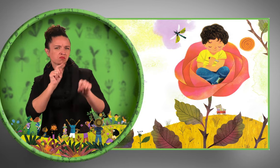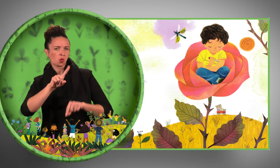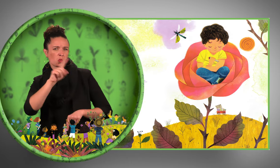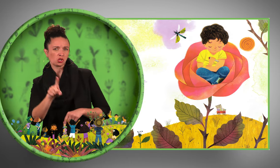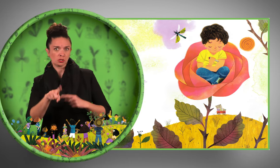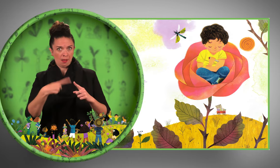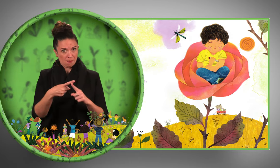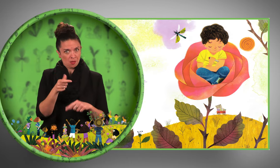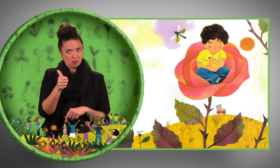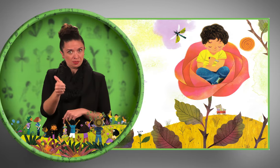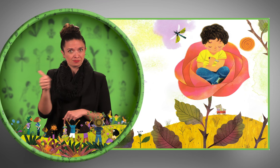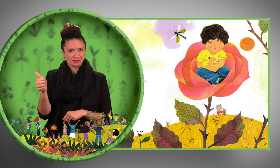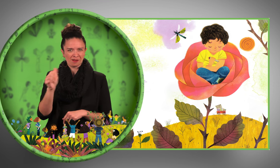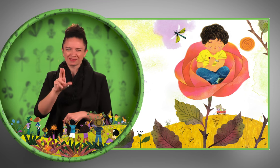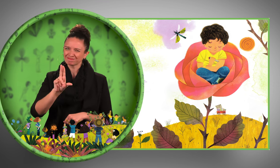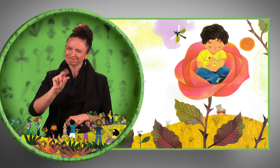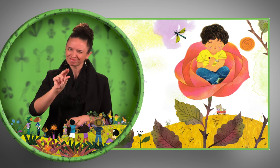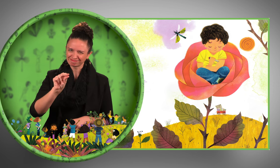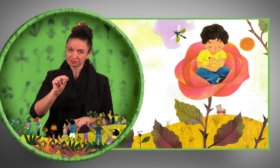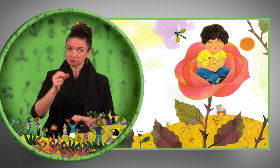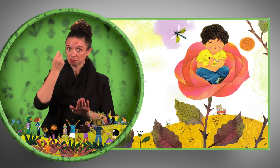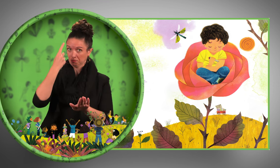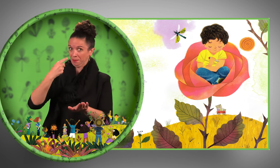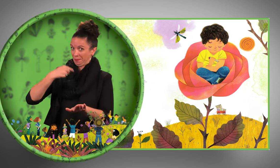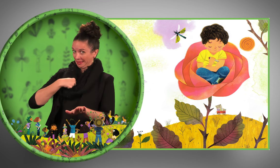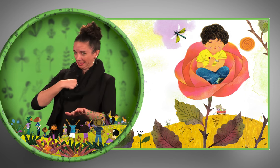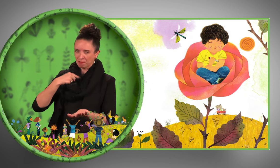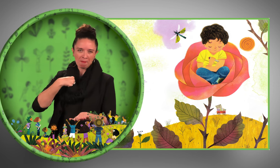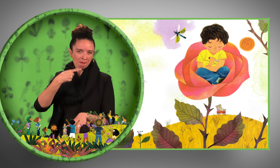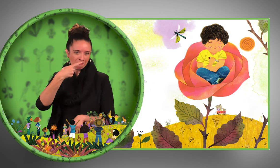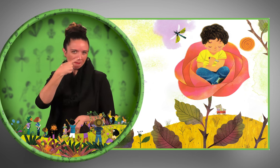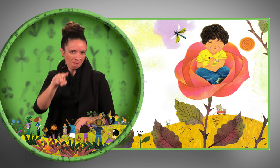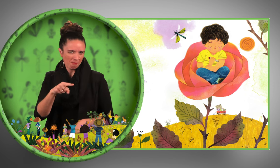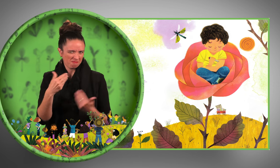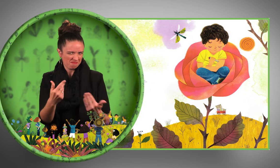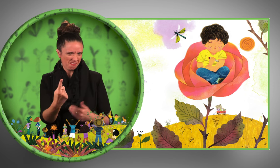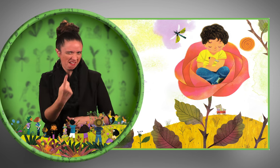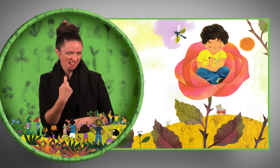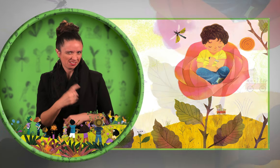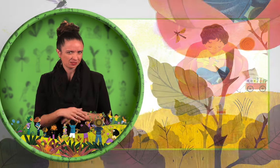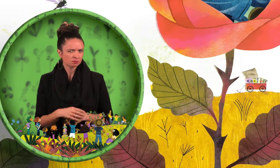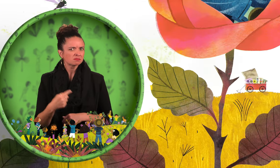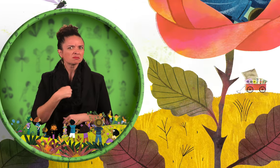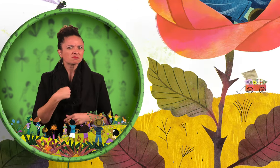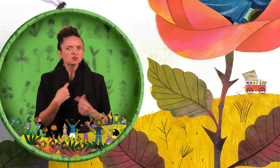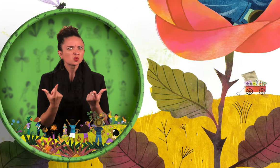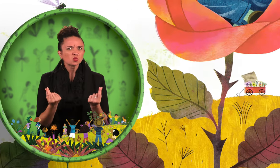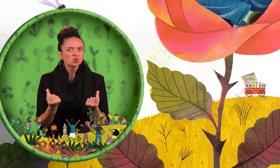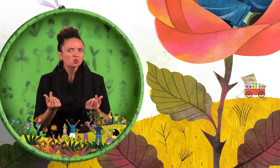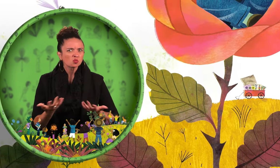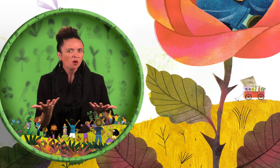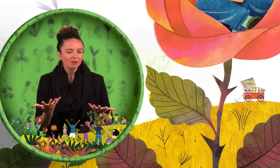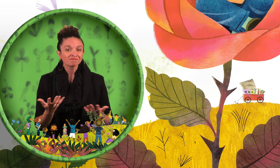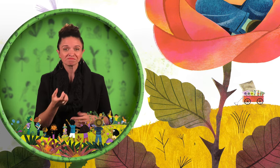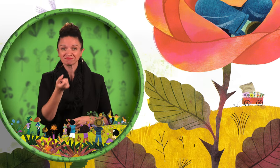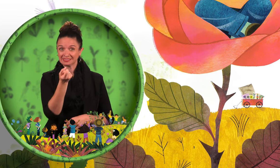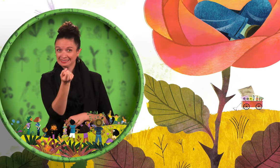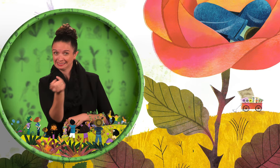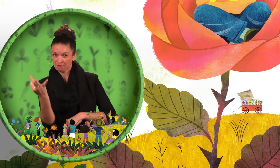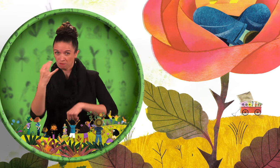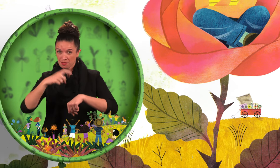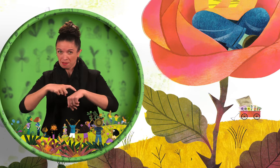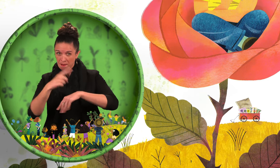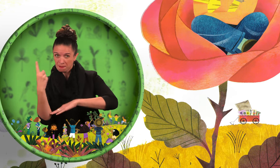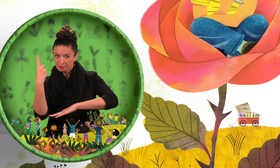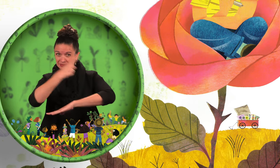Not everyone is comfortable answering questions about themselves, but I don't mind. What